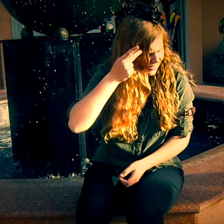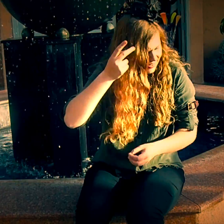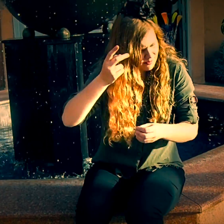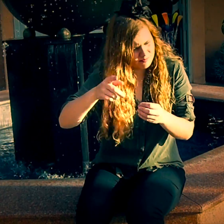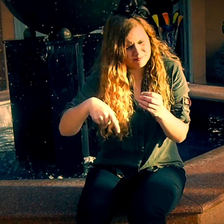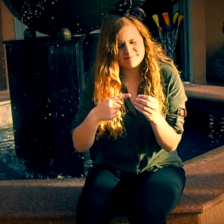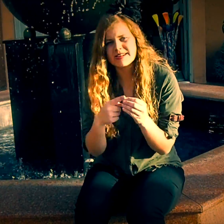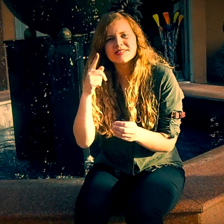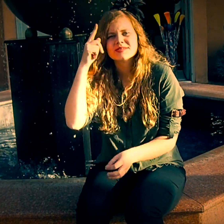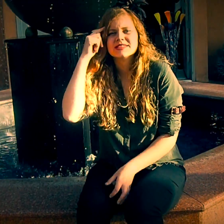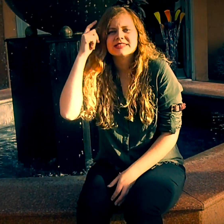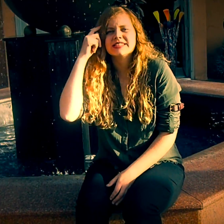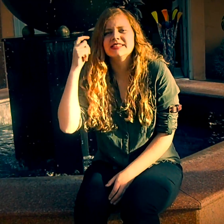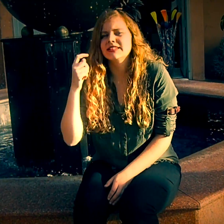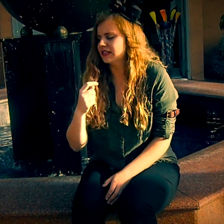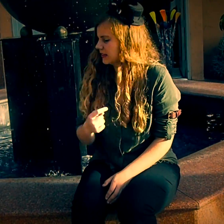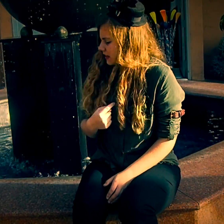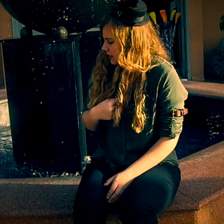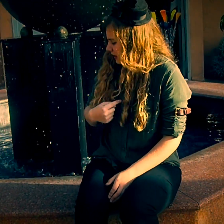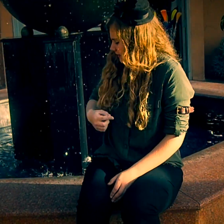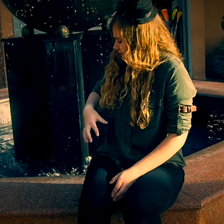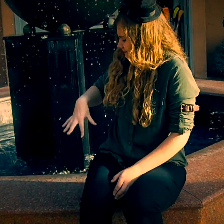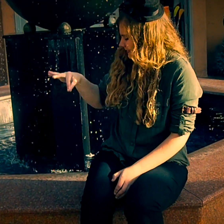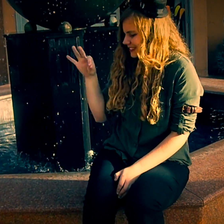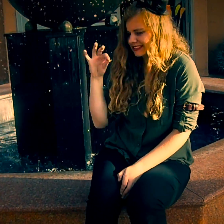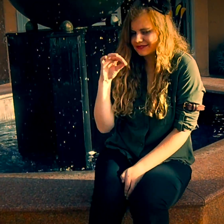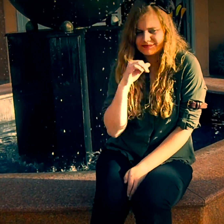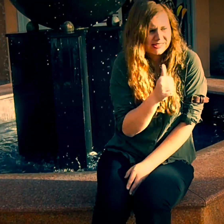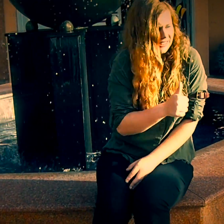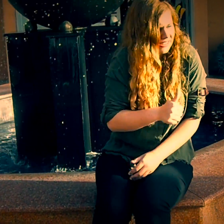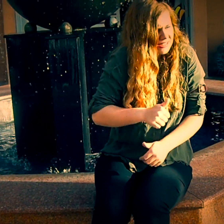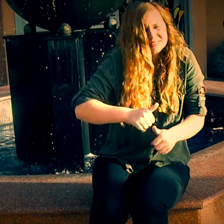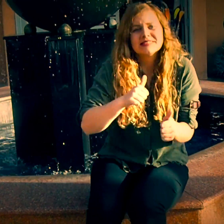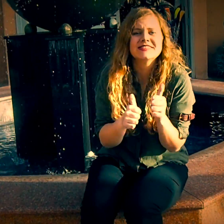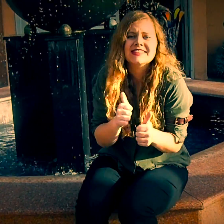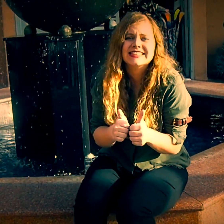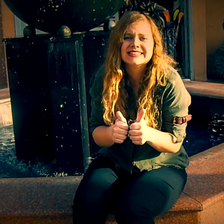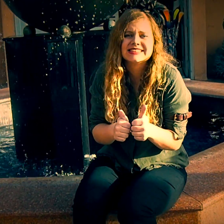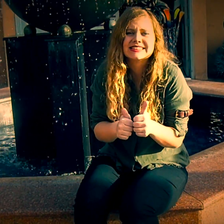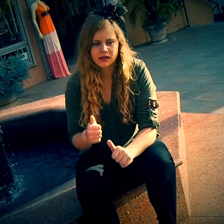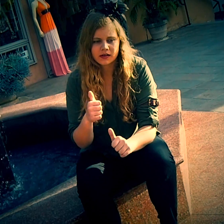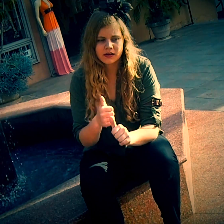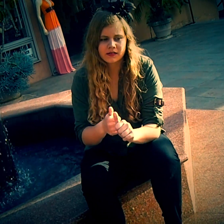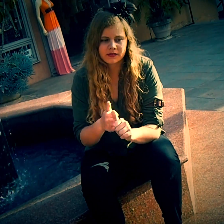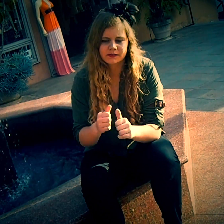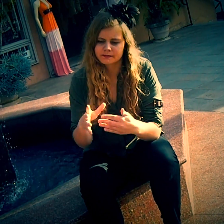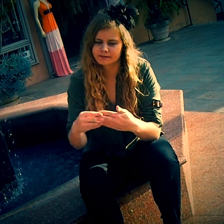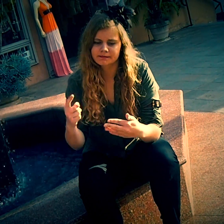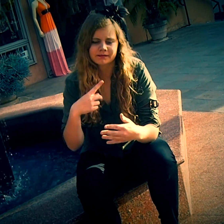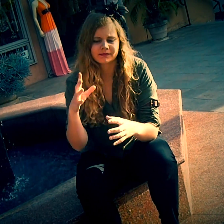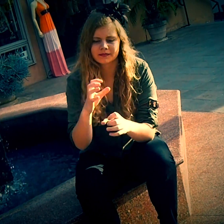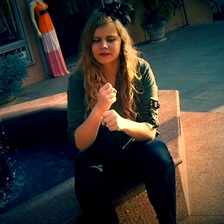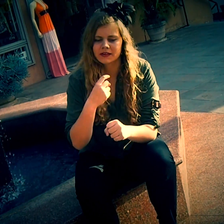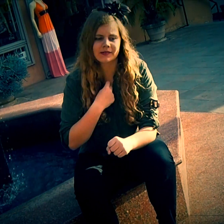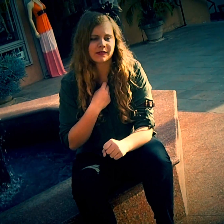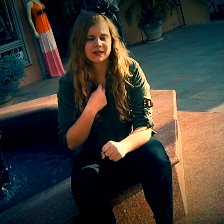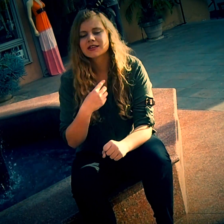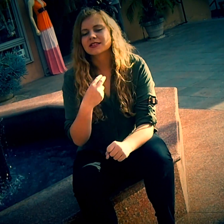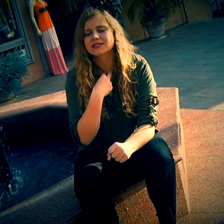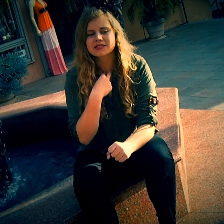every penny that I pass Says that shit I believe will break it up I read every single buck, made them saddled with